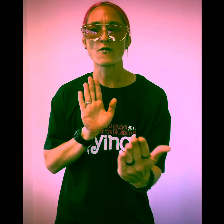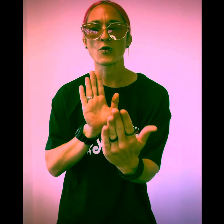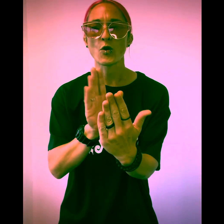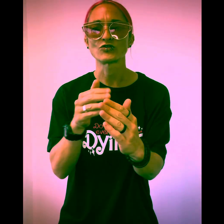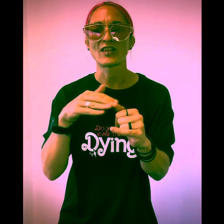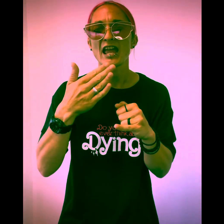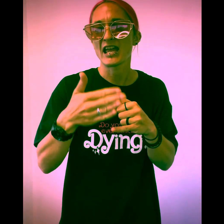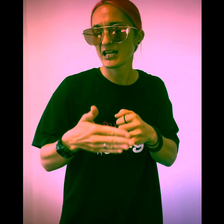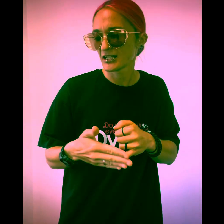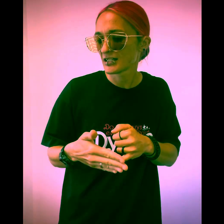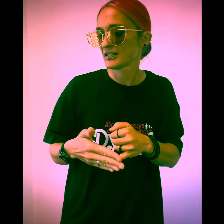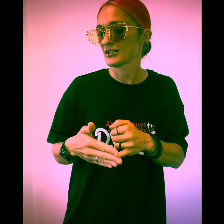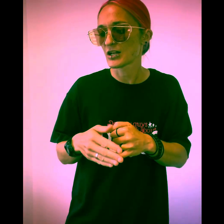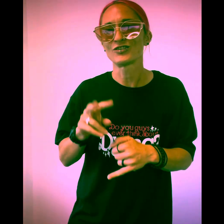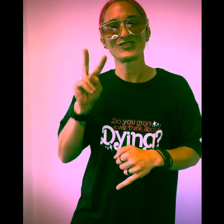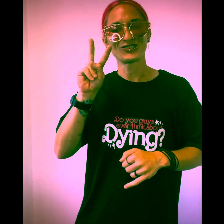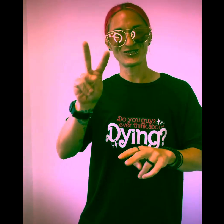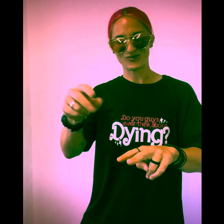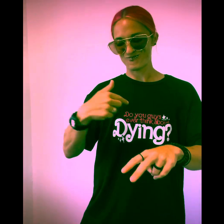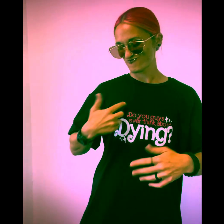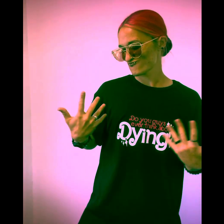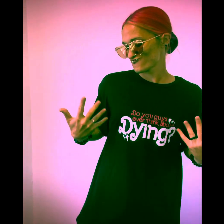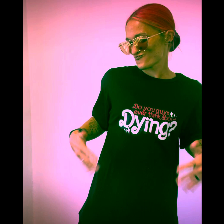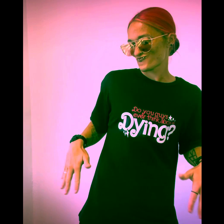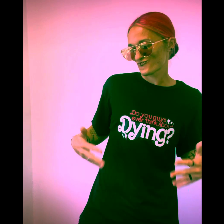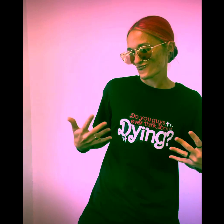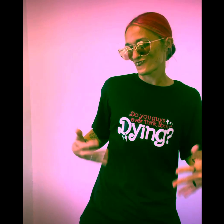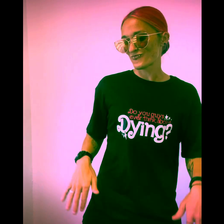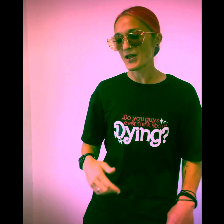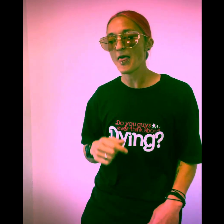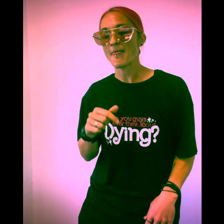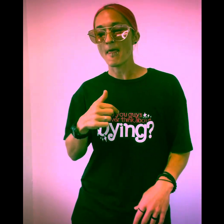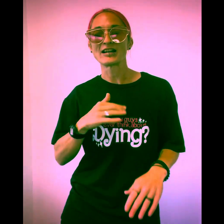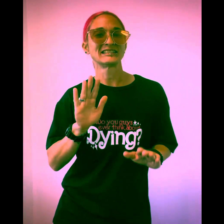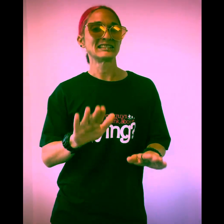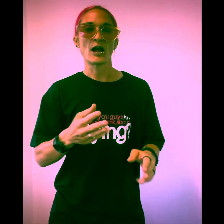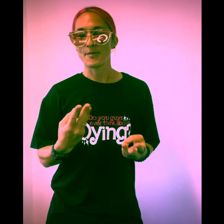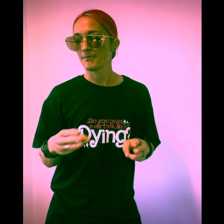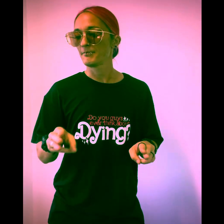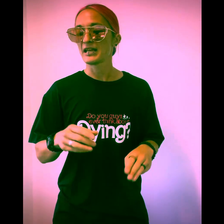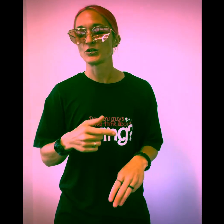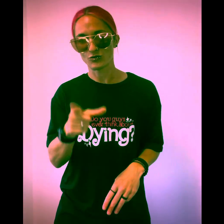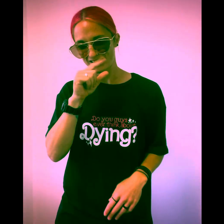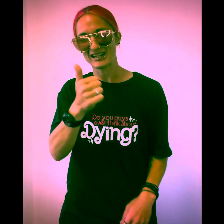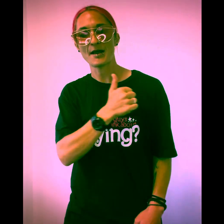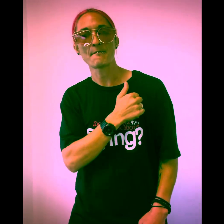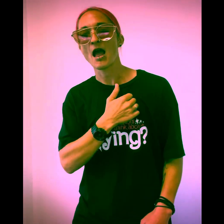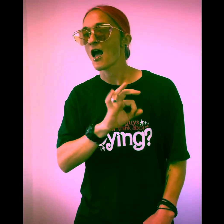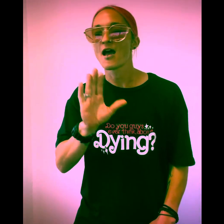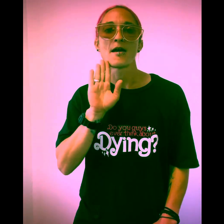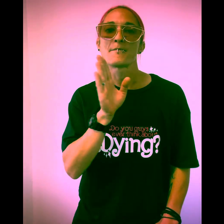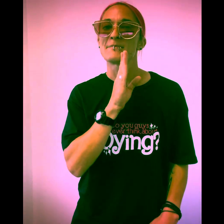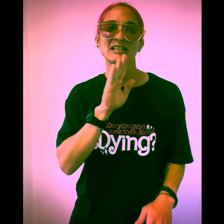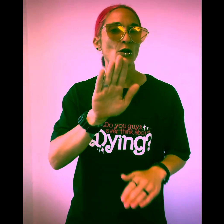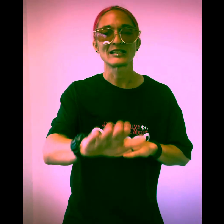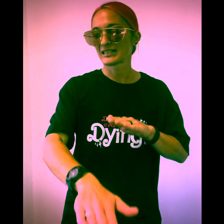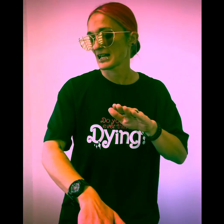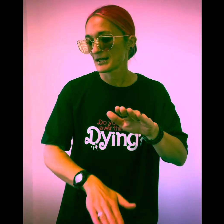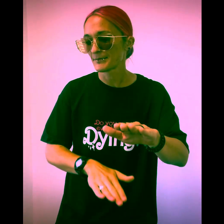close to the edge Still be looking my best I stay on the beat, you can count on me, I ain't missing no steps